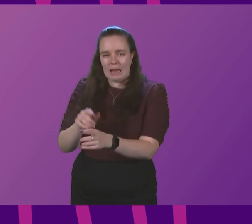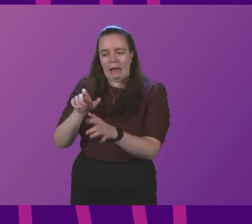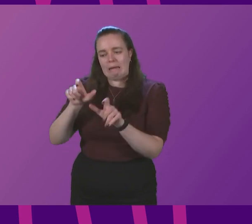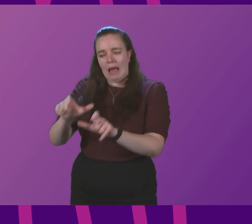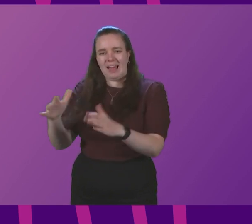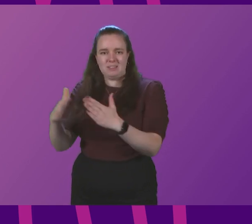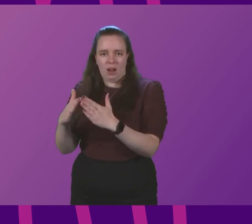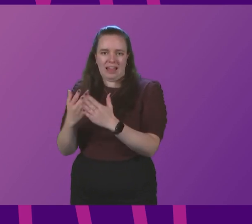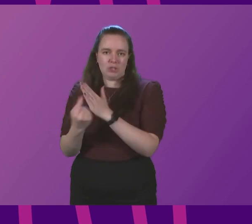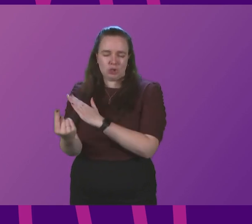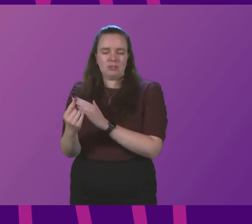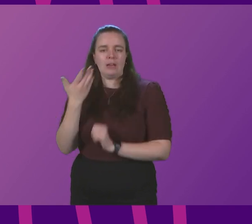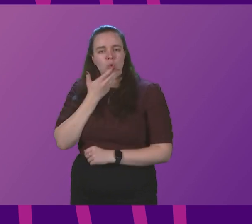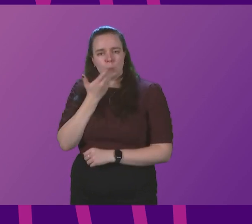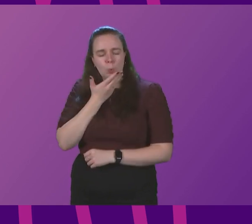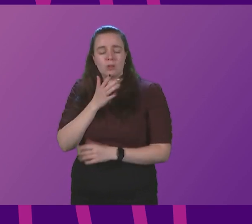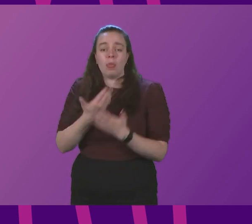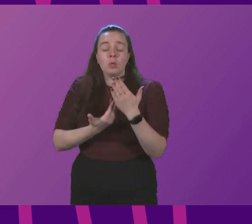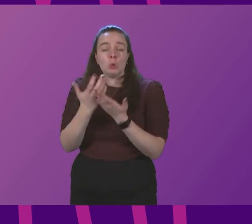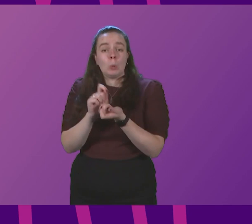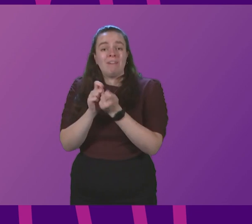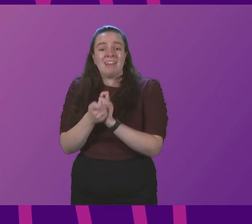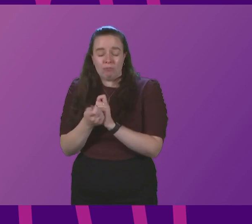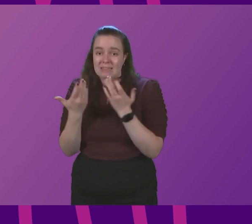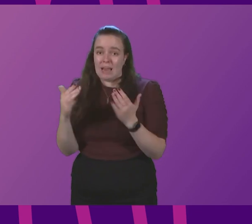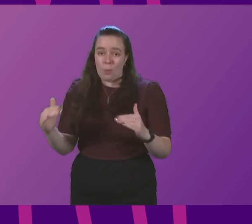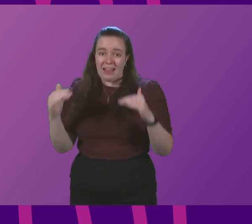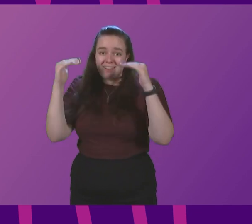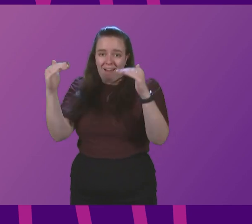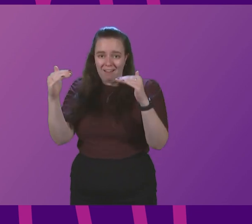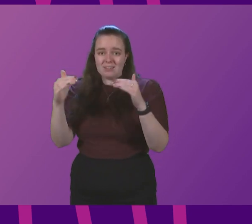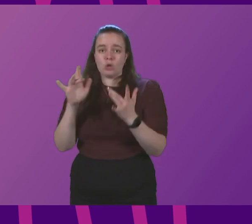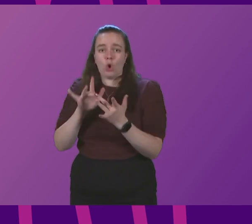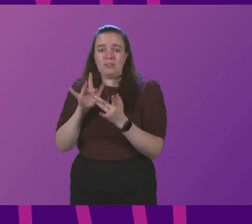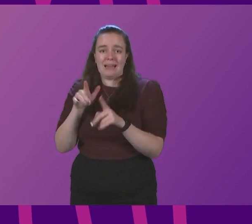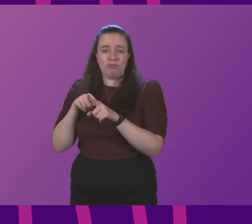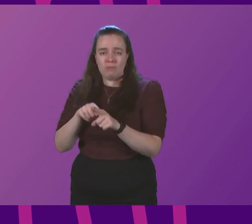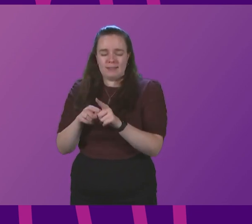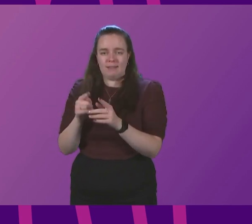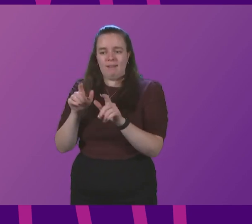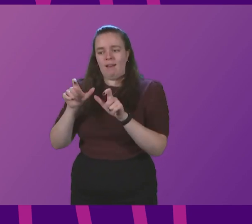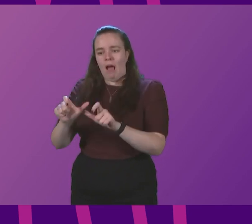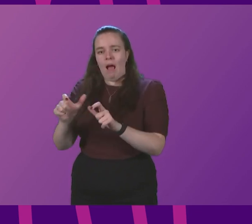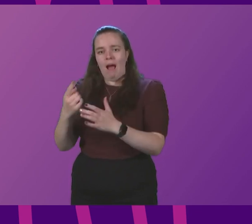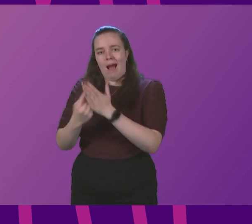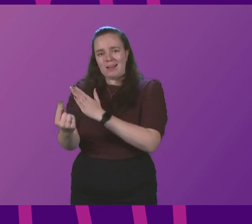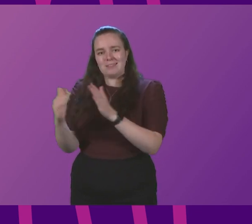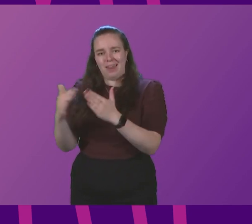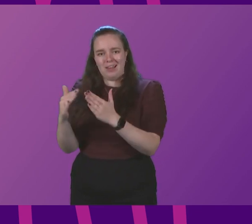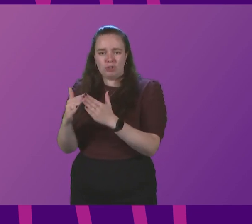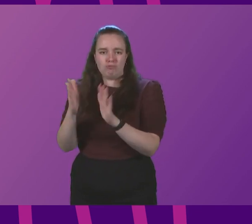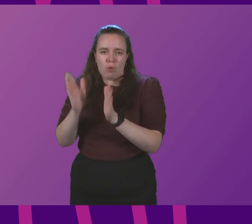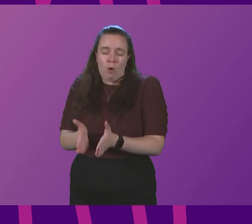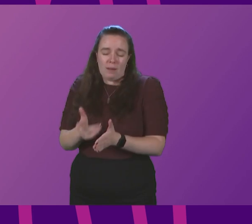Given the new variant, of course, there is now enhanced contact tracing and isolation requirements, which will, as we are already seeing,